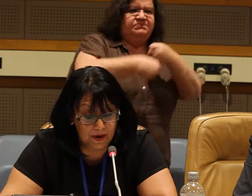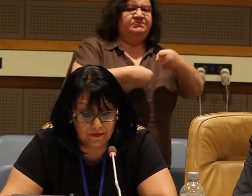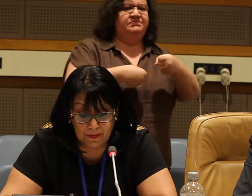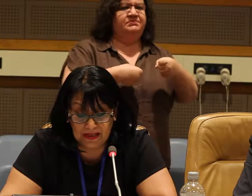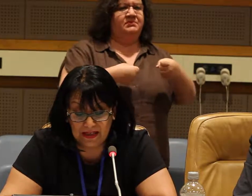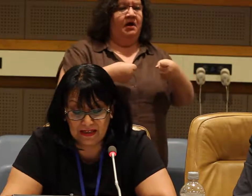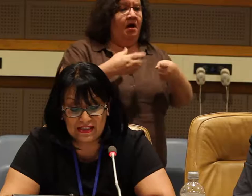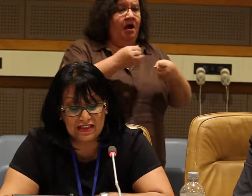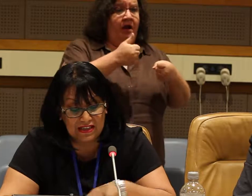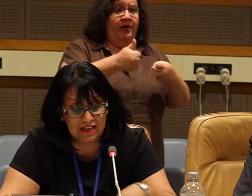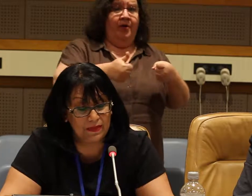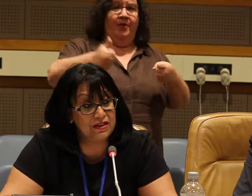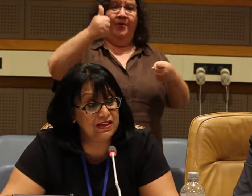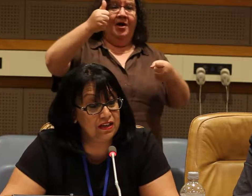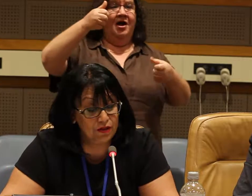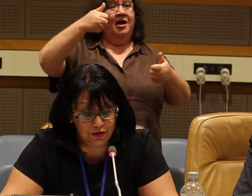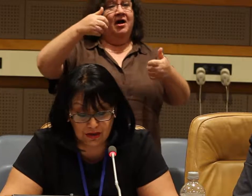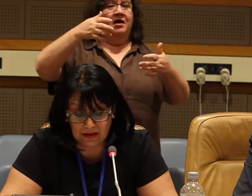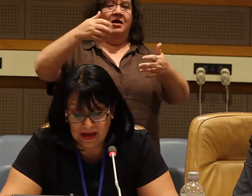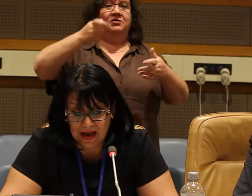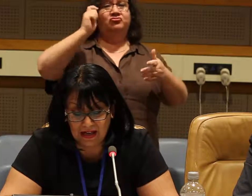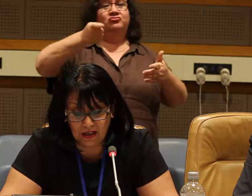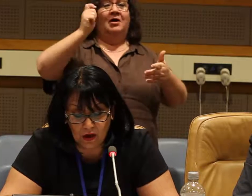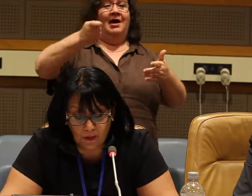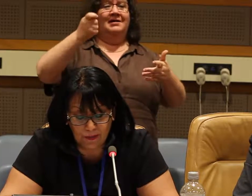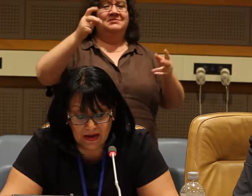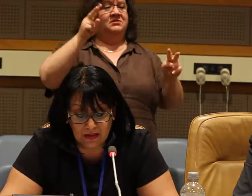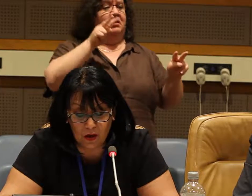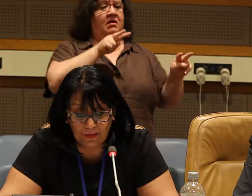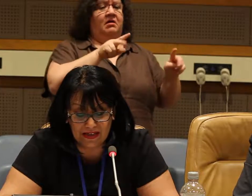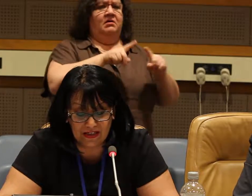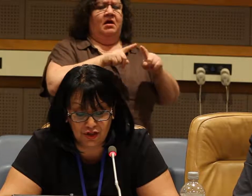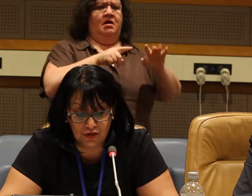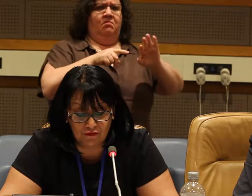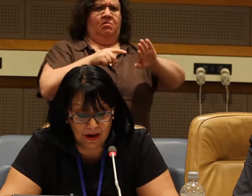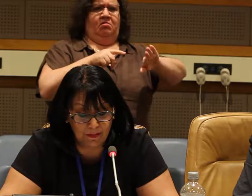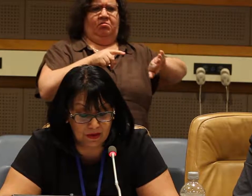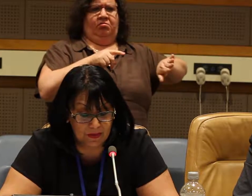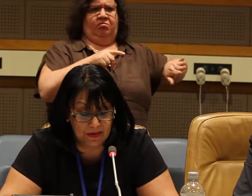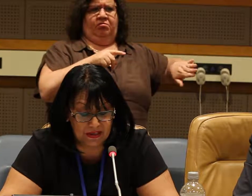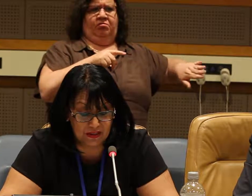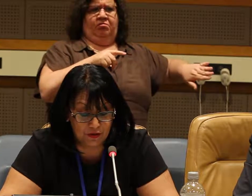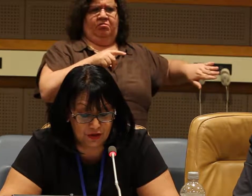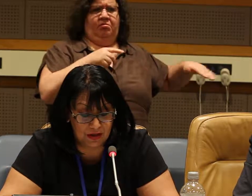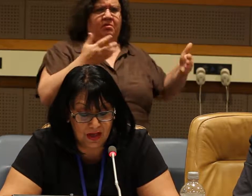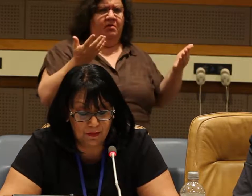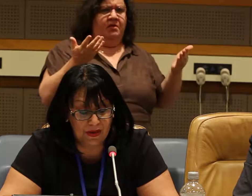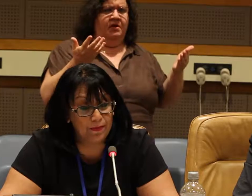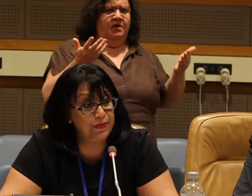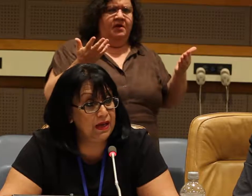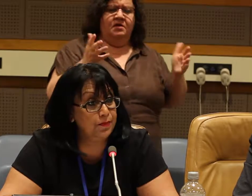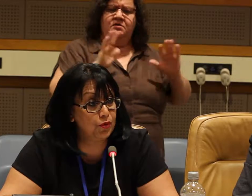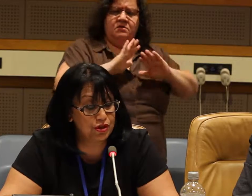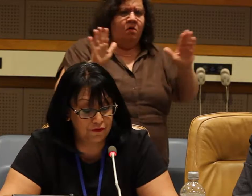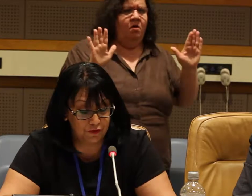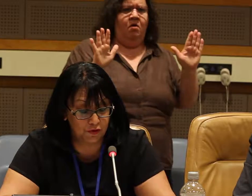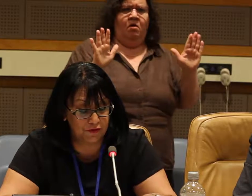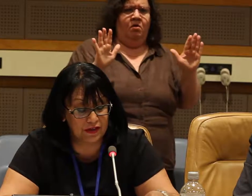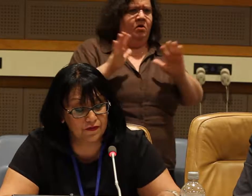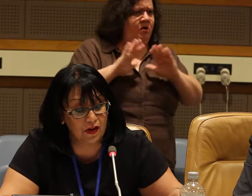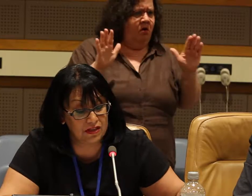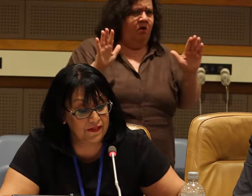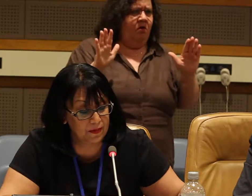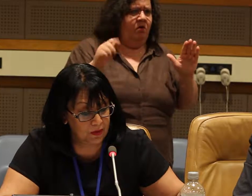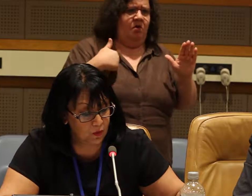are, however, beginning to see disability inclusion and complex issues around multiple exclusion being brought to the